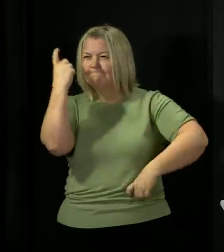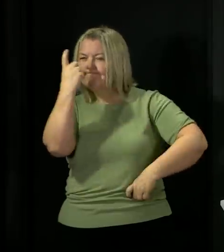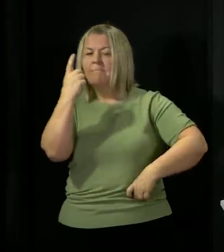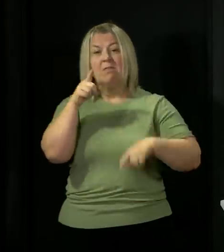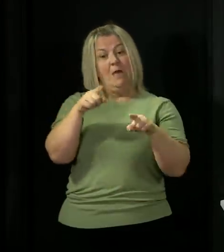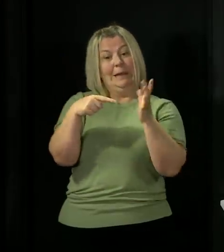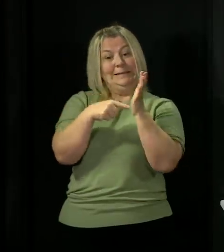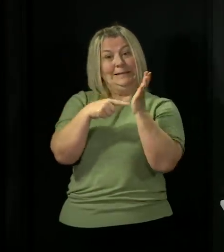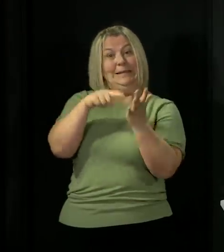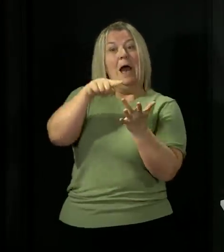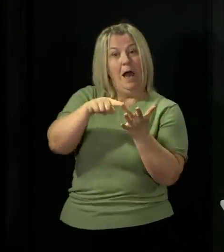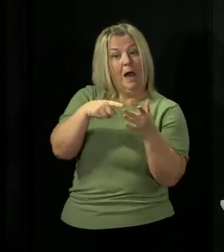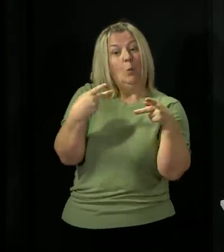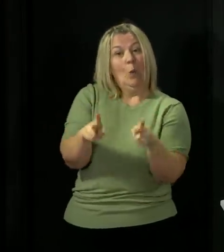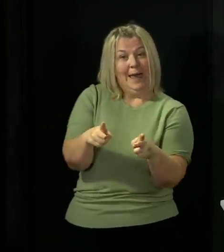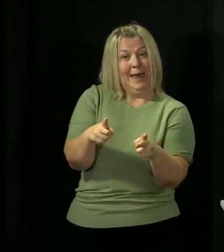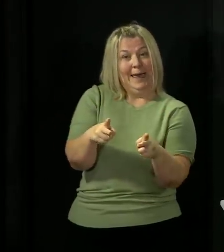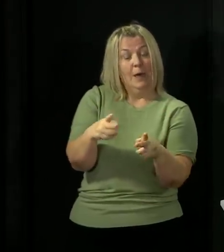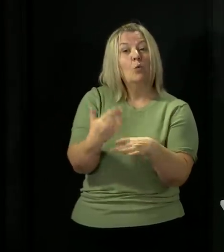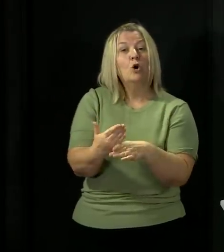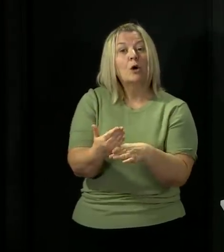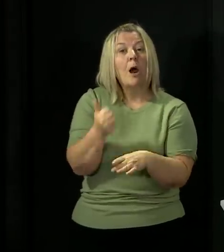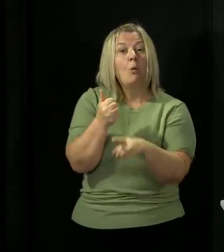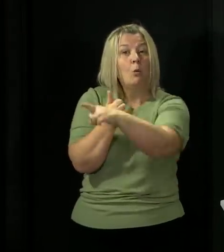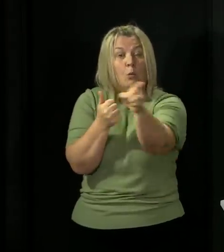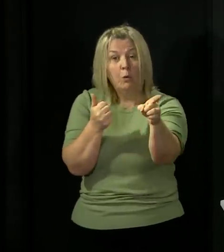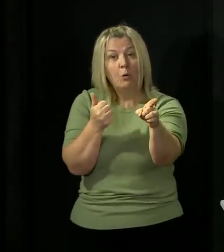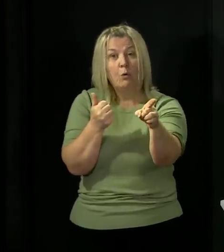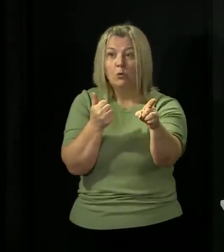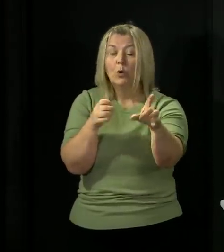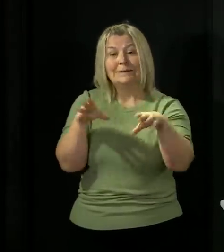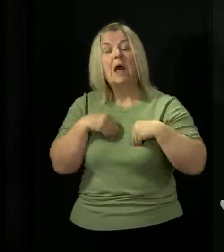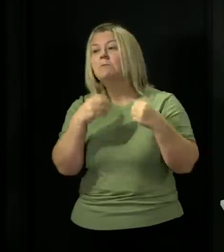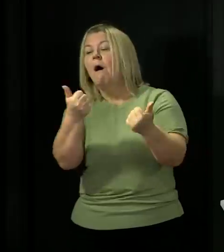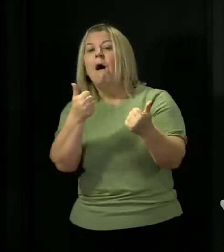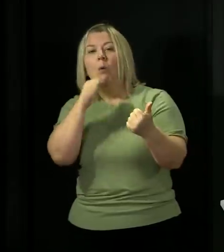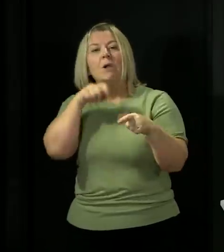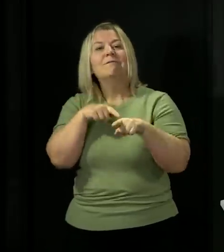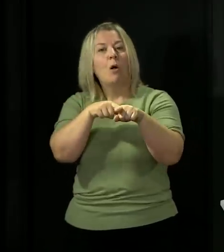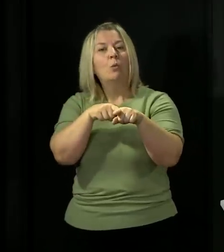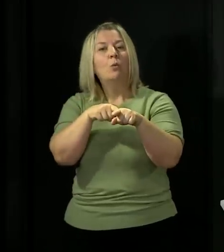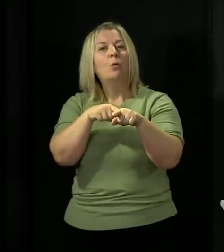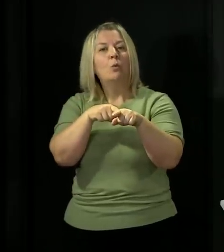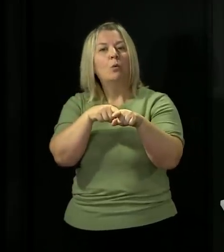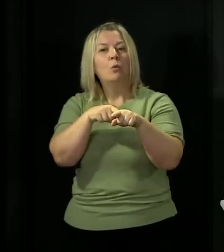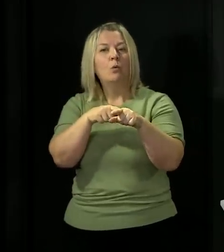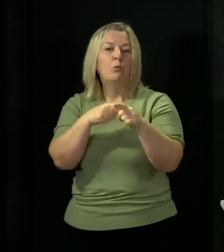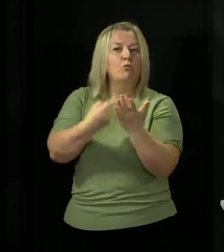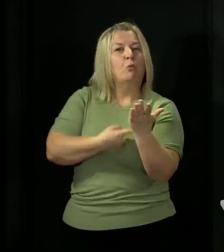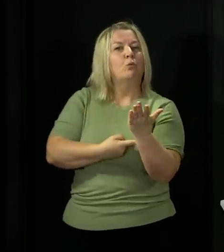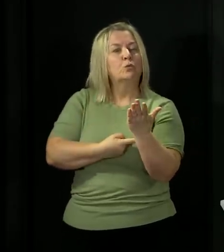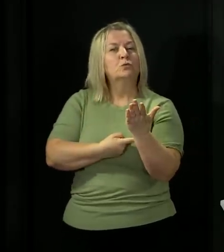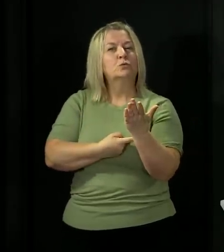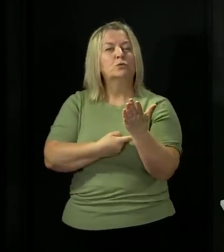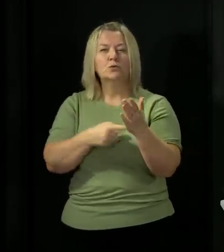isolate approach will only work if you the public are willing to do what we ask of you so it's really important to start building